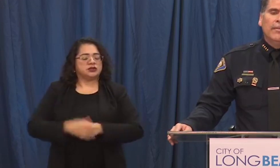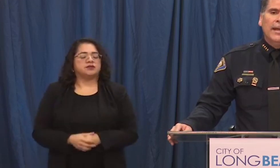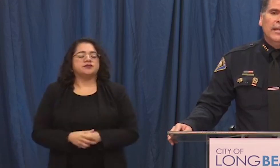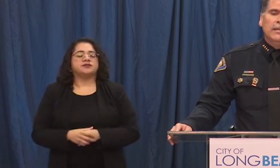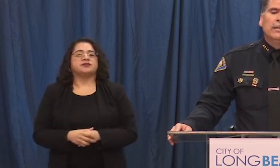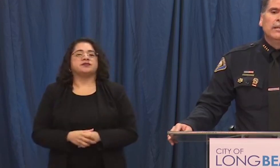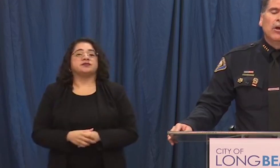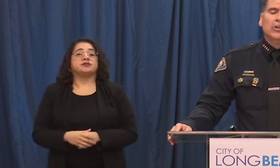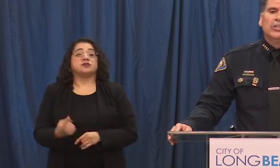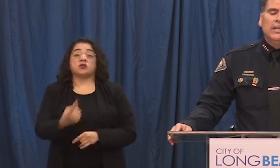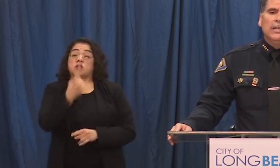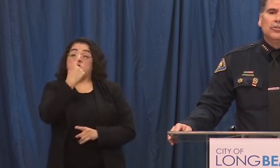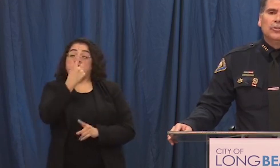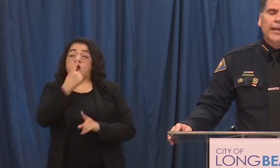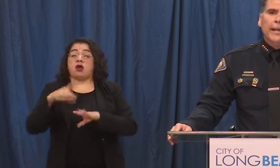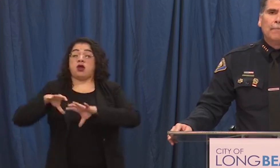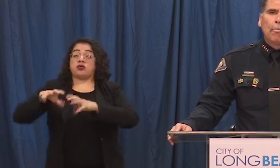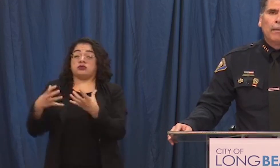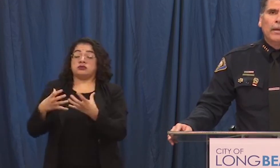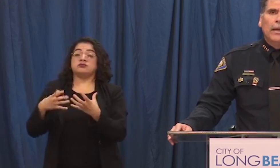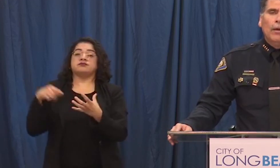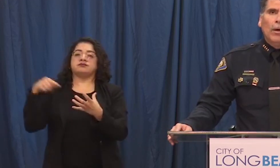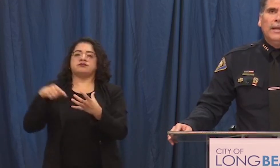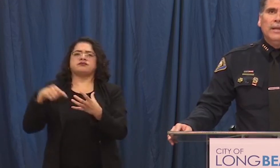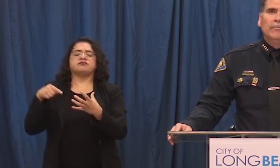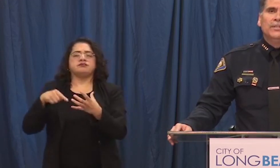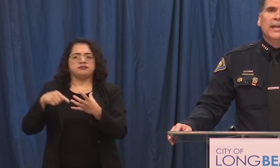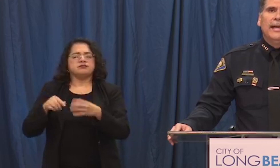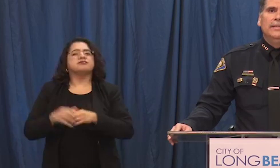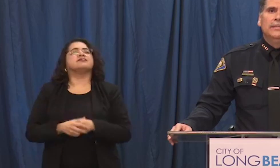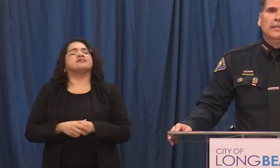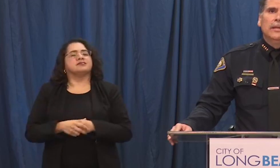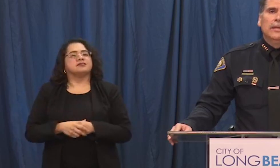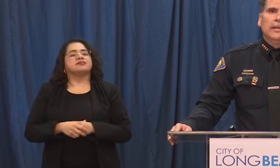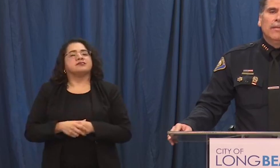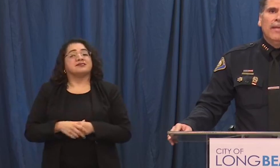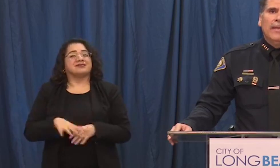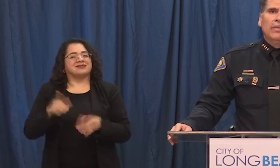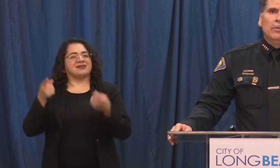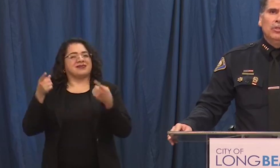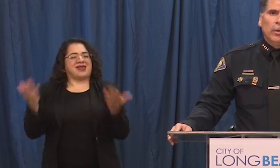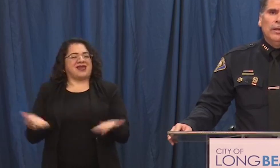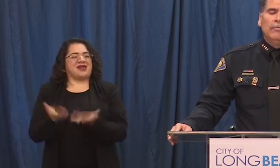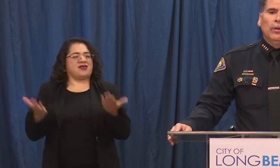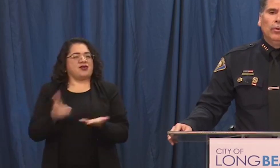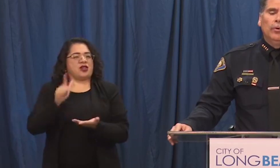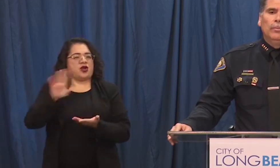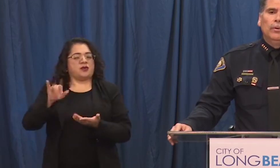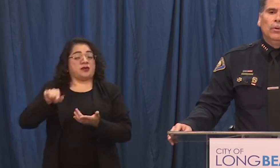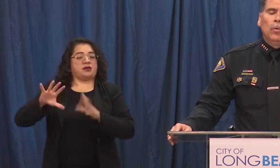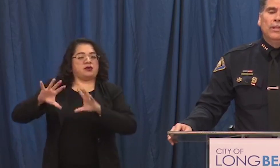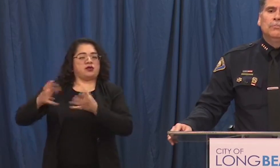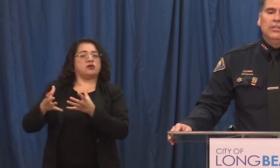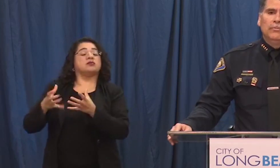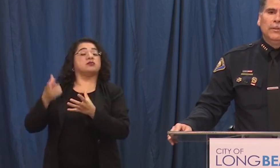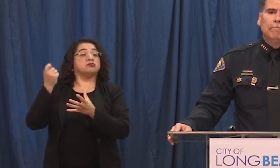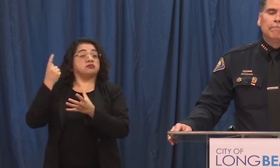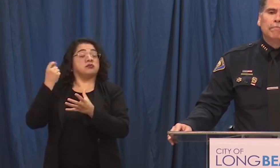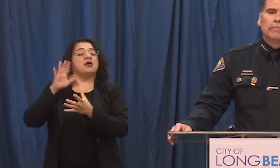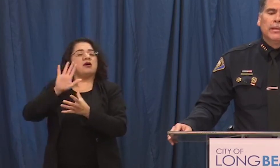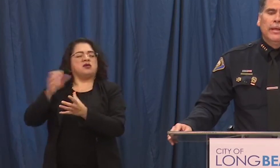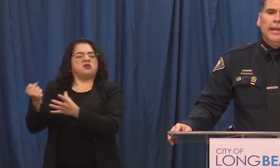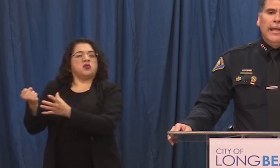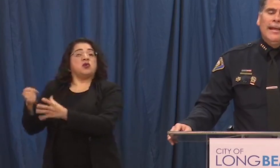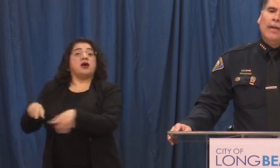that hit our city yesterday I want to emphasize that the majority of the group was peaceful